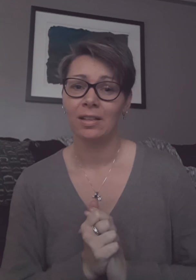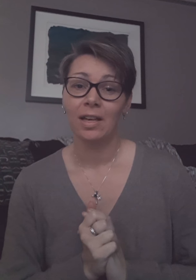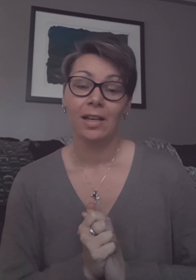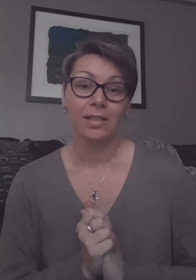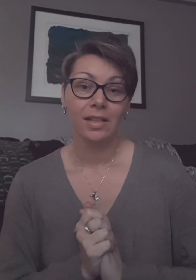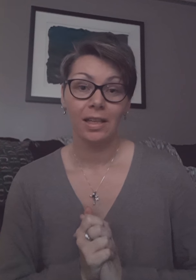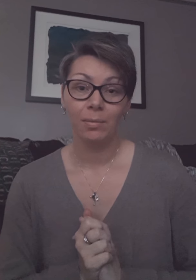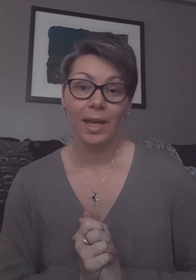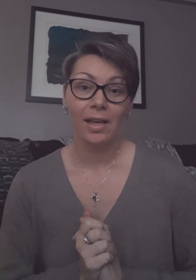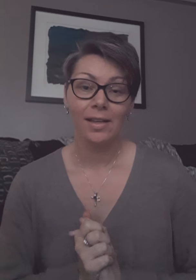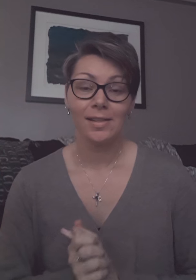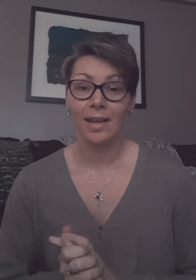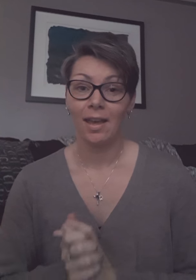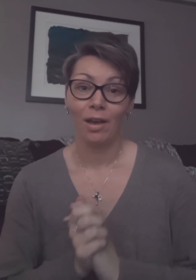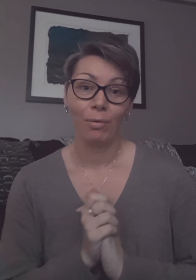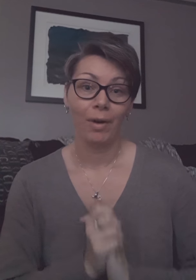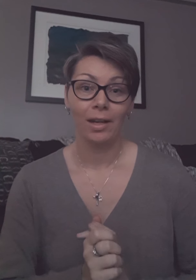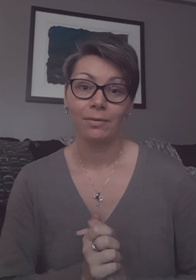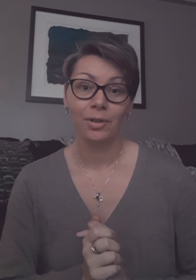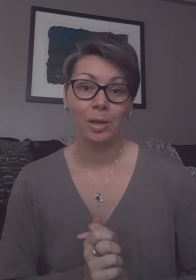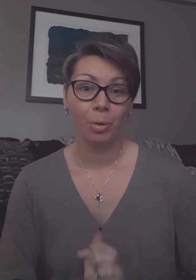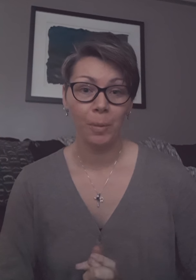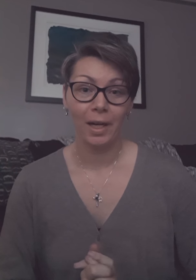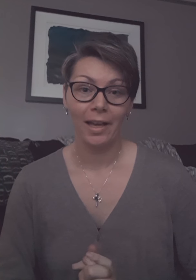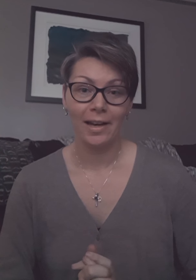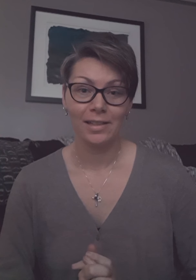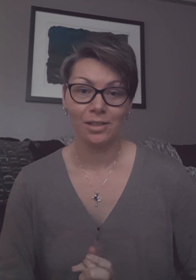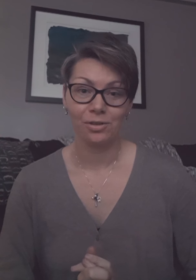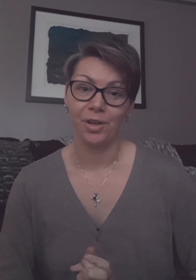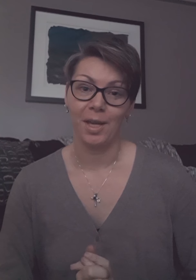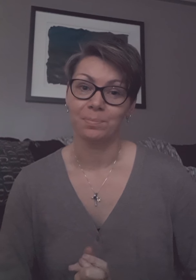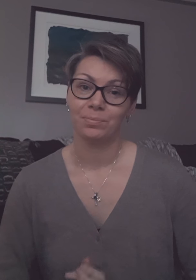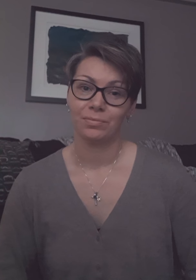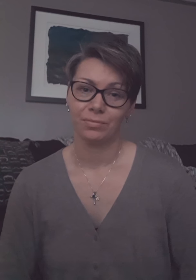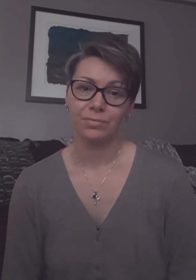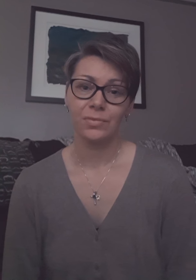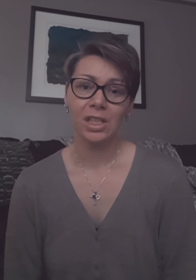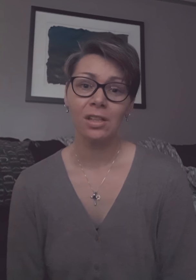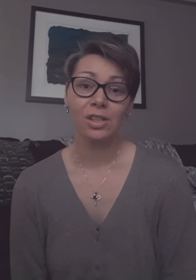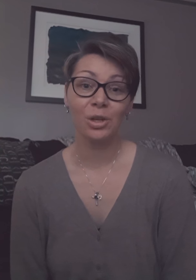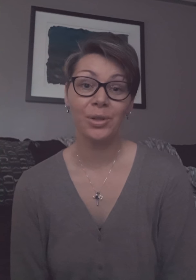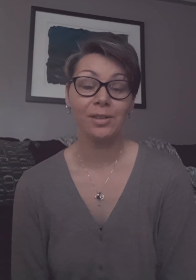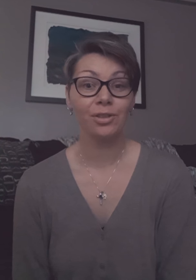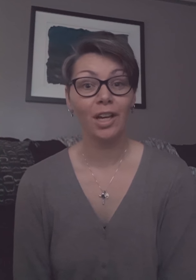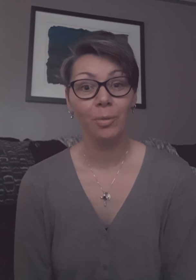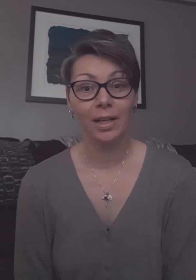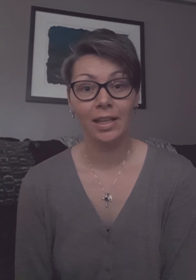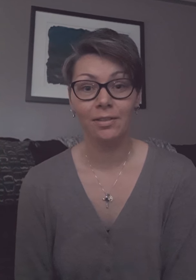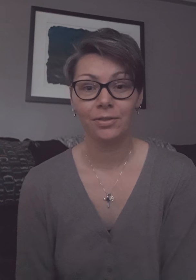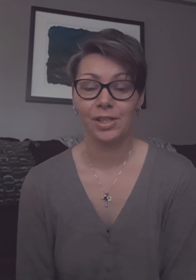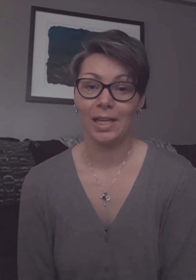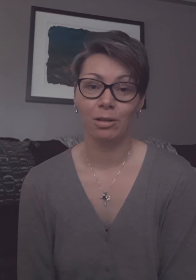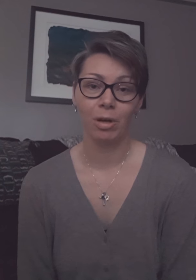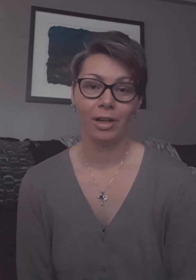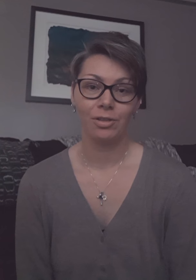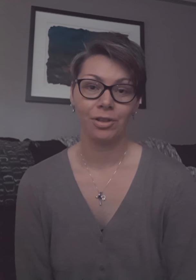taking meds and waiting for the appointment I had yesterday so yesterday I went in for cycle monitoring